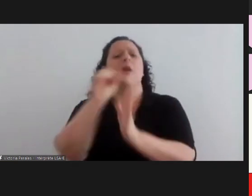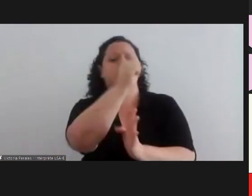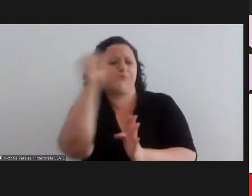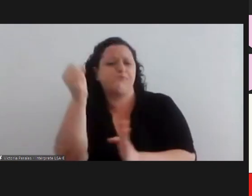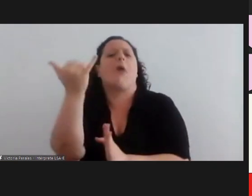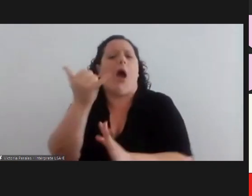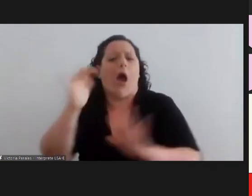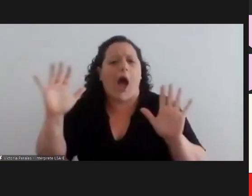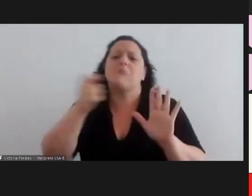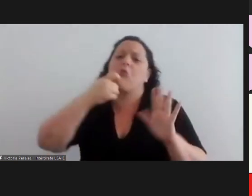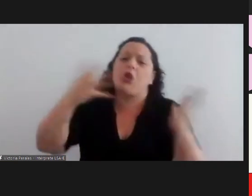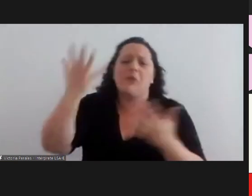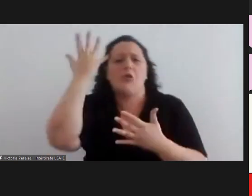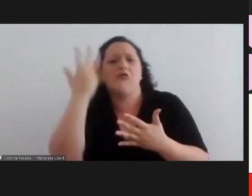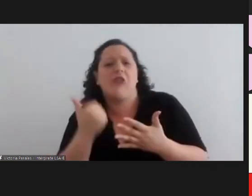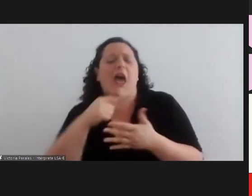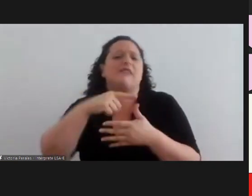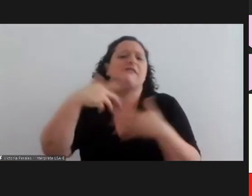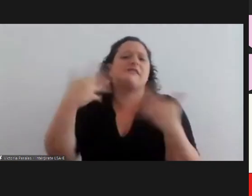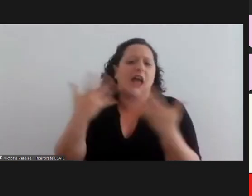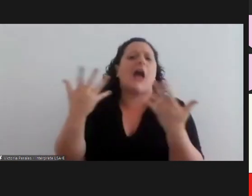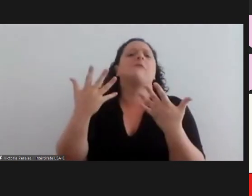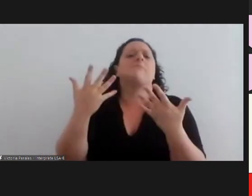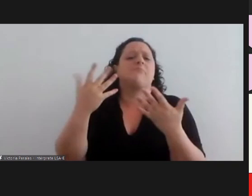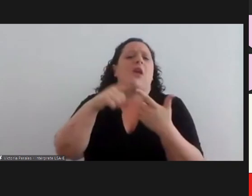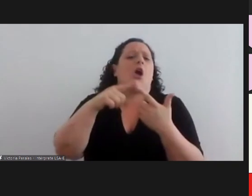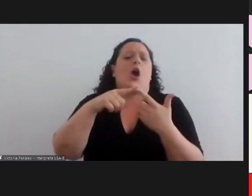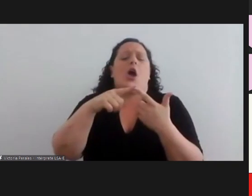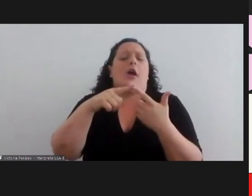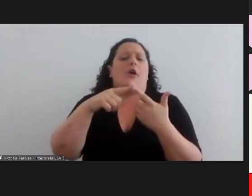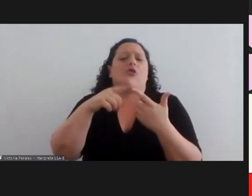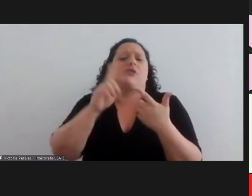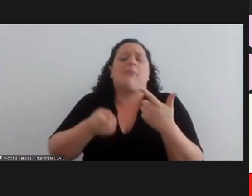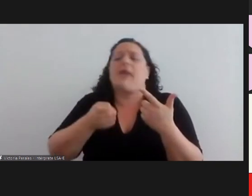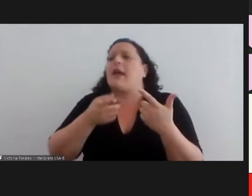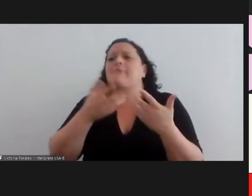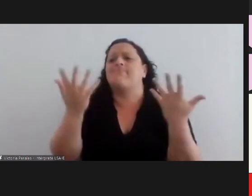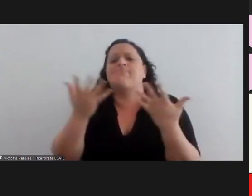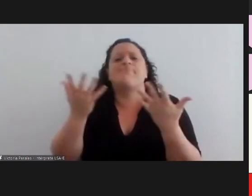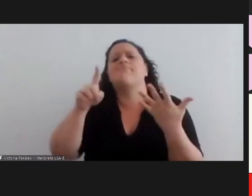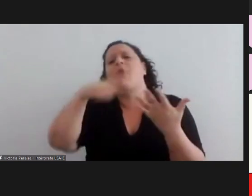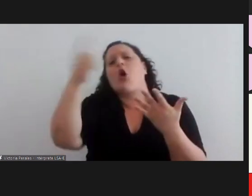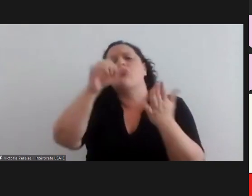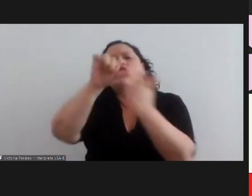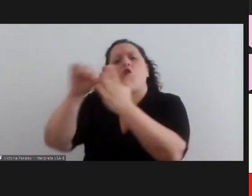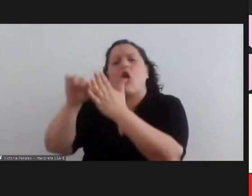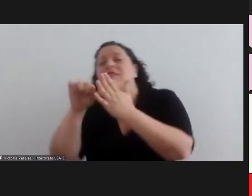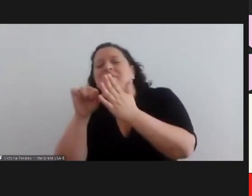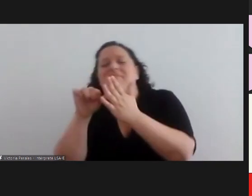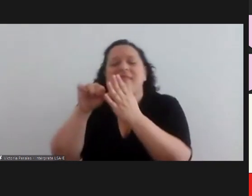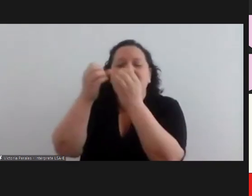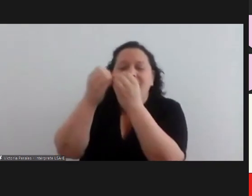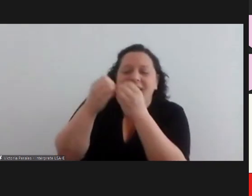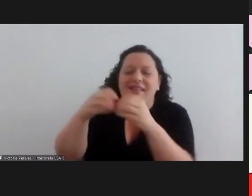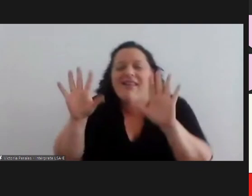of the world for example in france in uh and there was